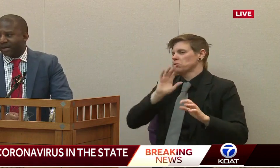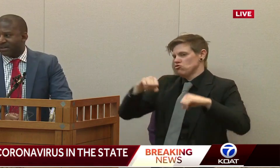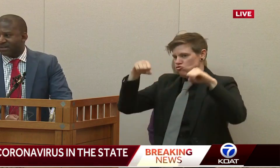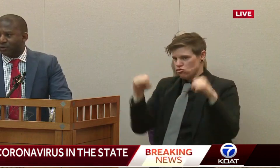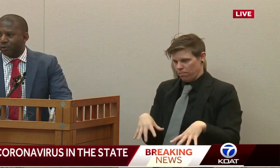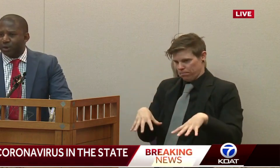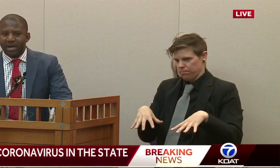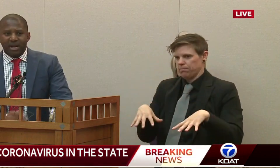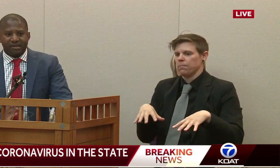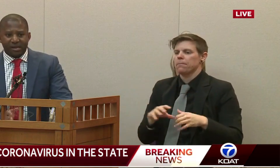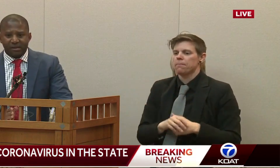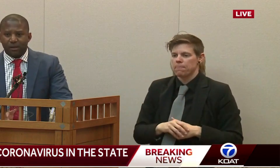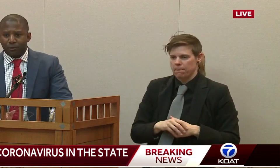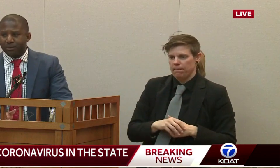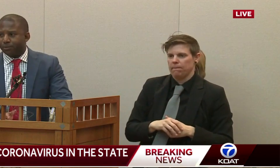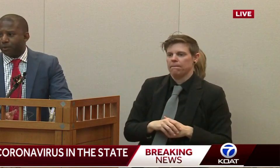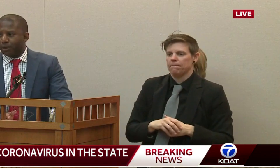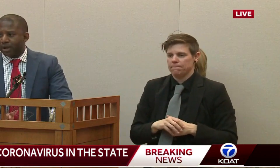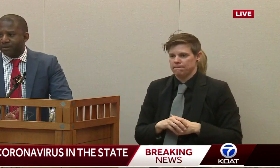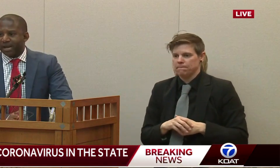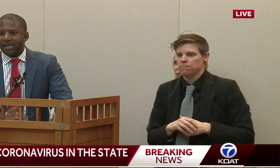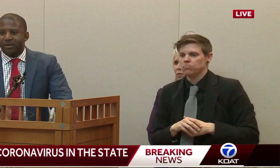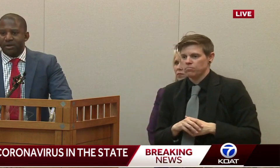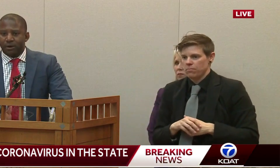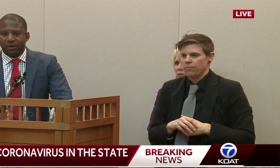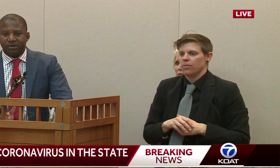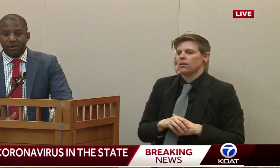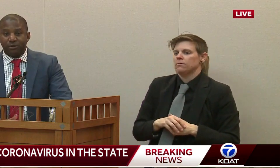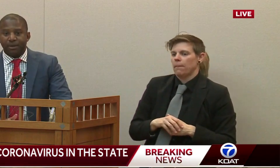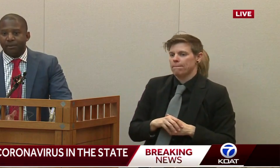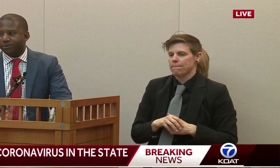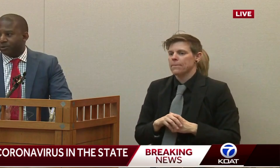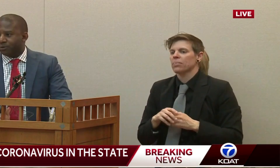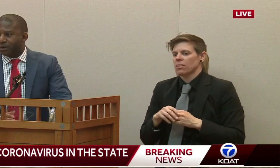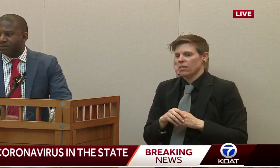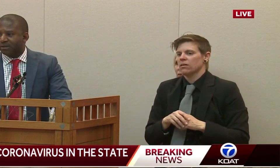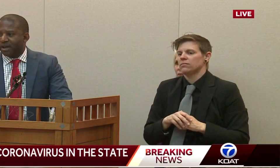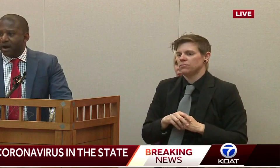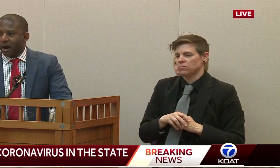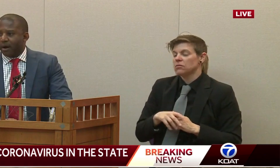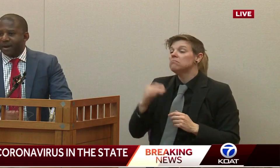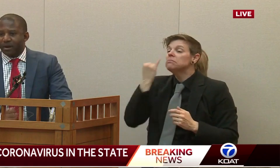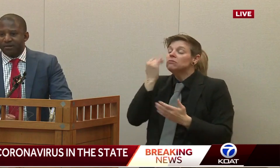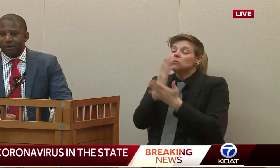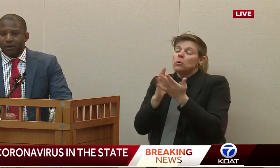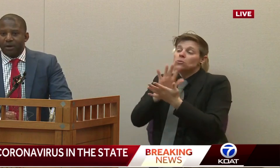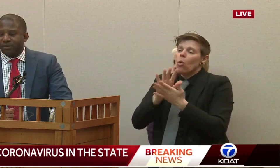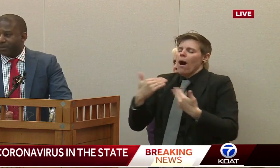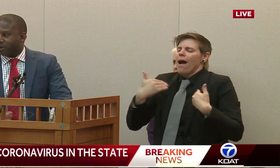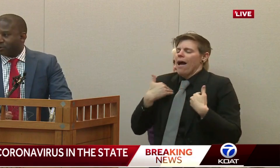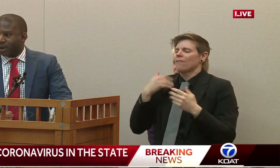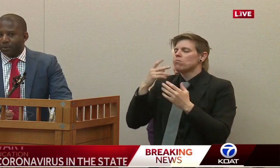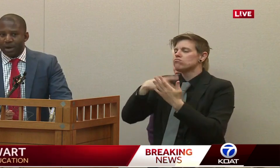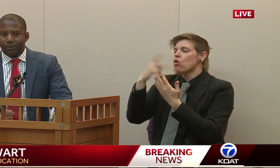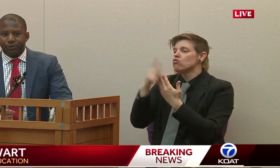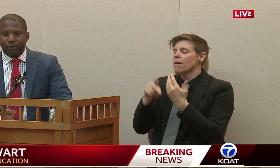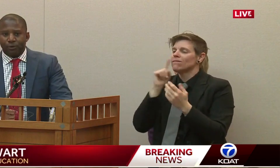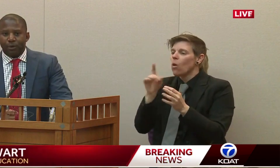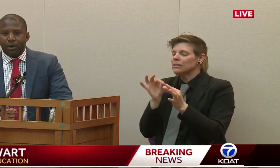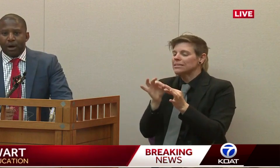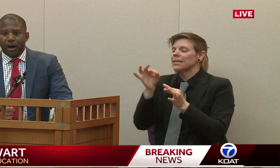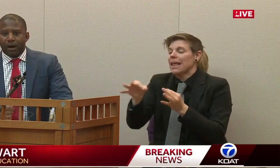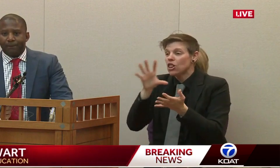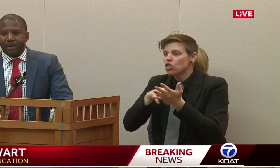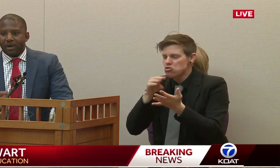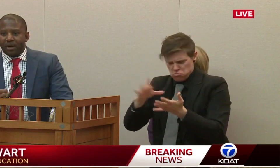who have access to extended learning programs at the end of the year, continue to be able to continue those and also to make sure that we're able